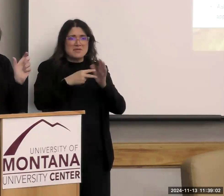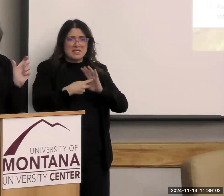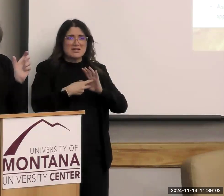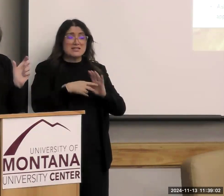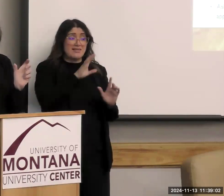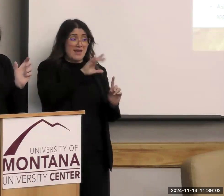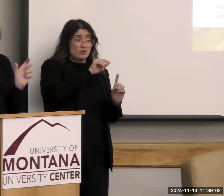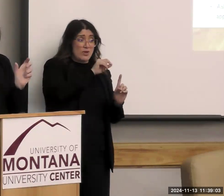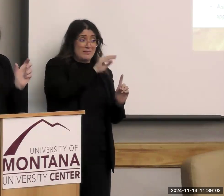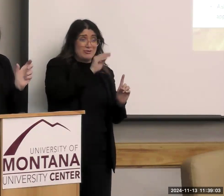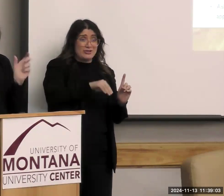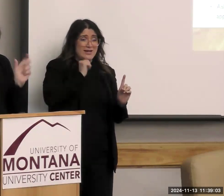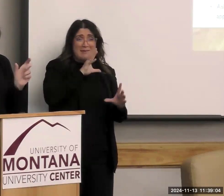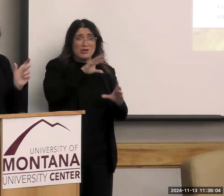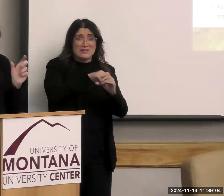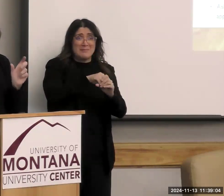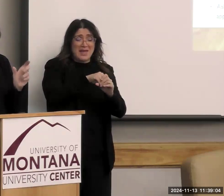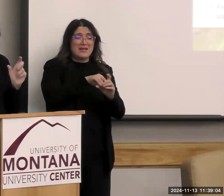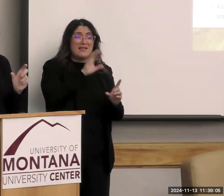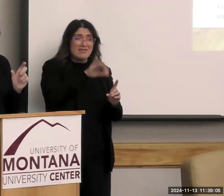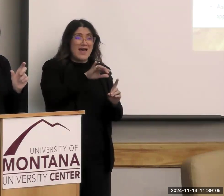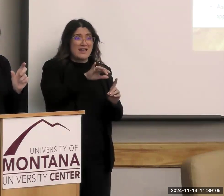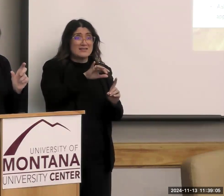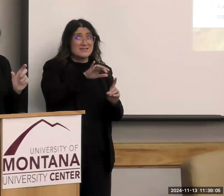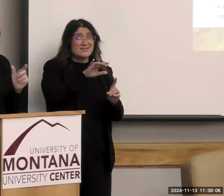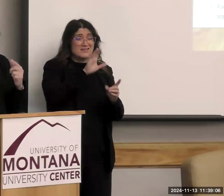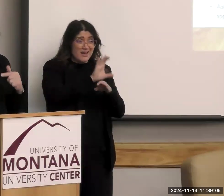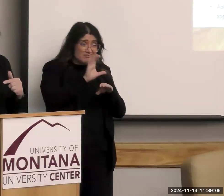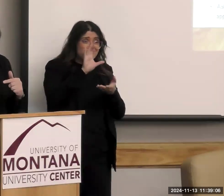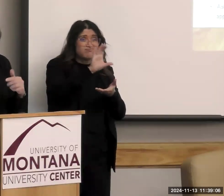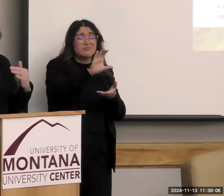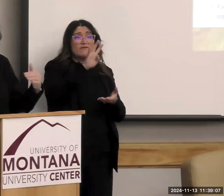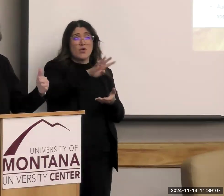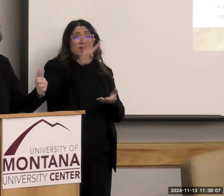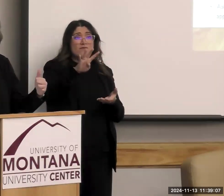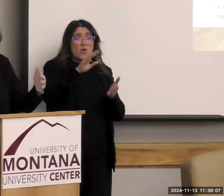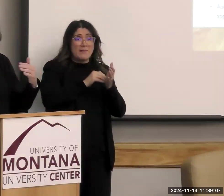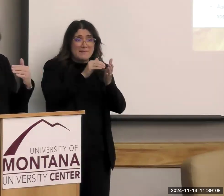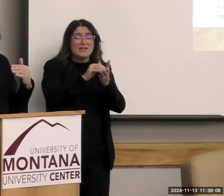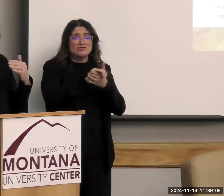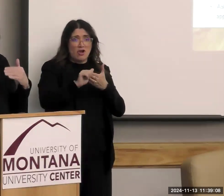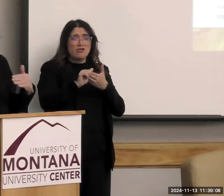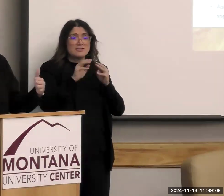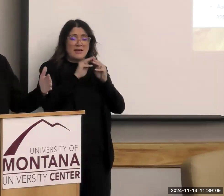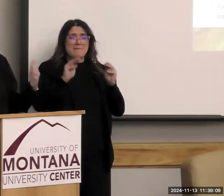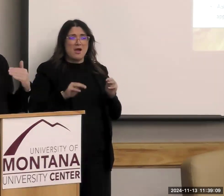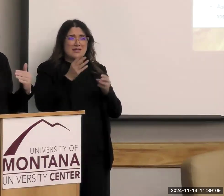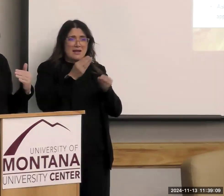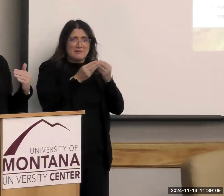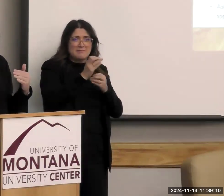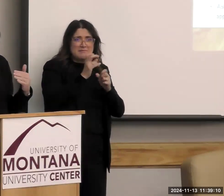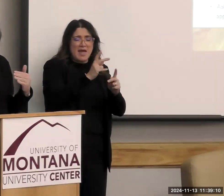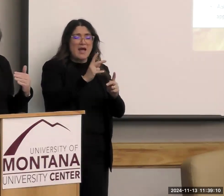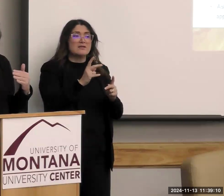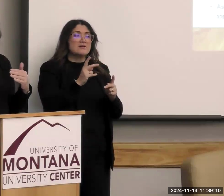20% that aren't participating is another $44 million that Montana turns back. And we're expecting, I guess,